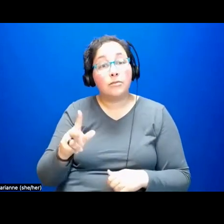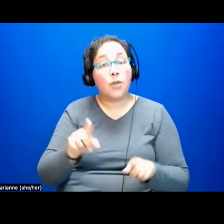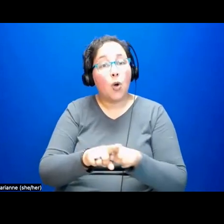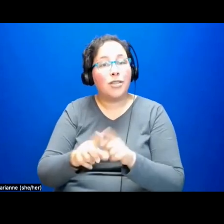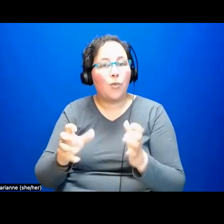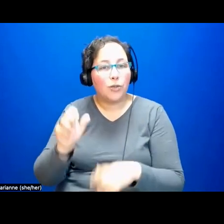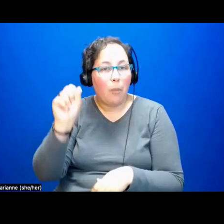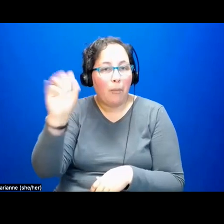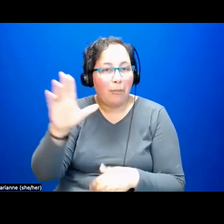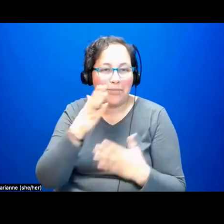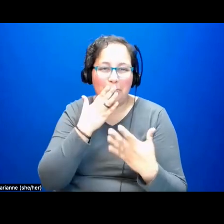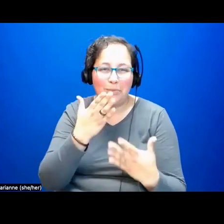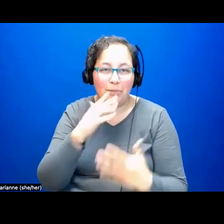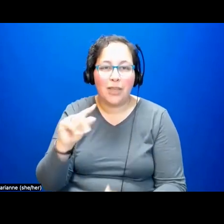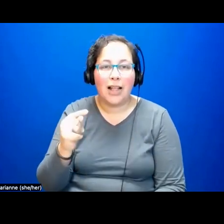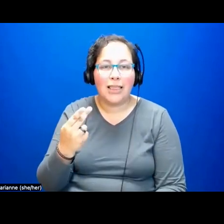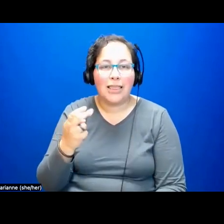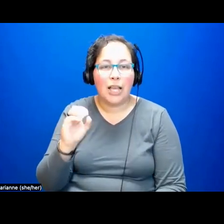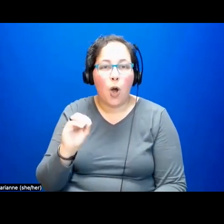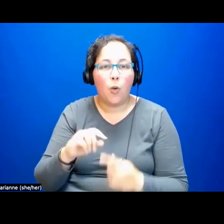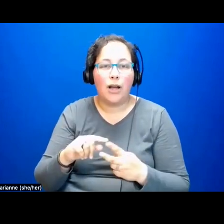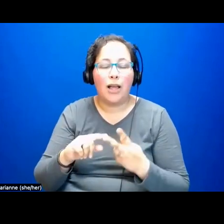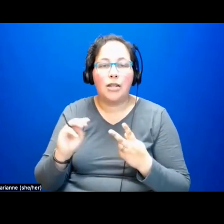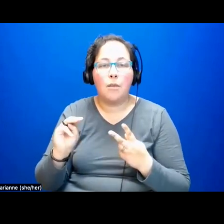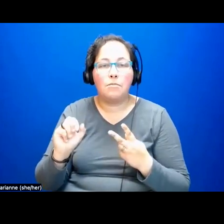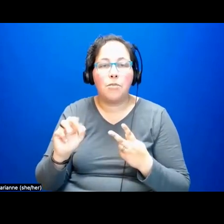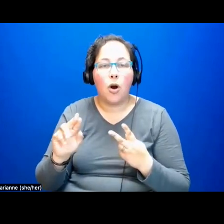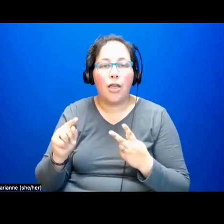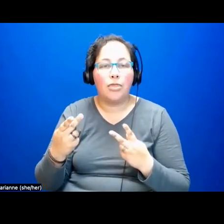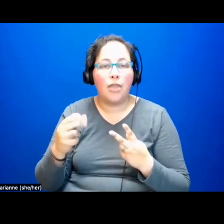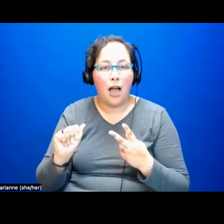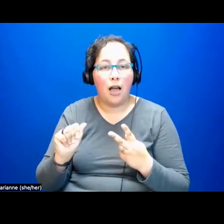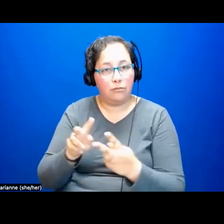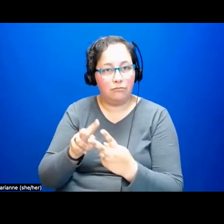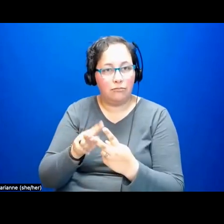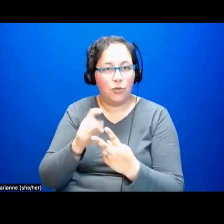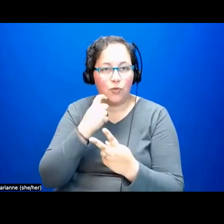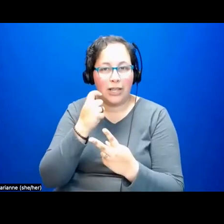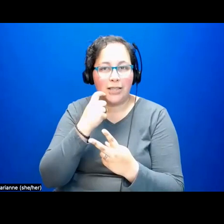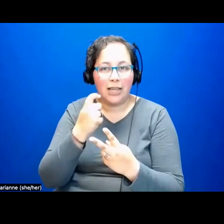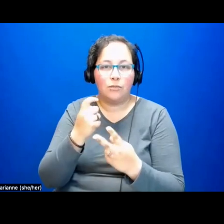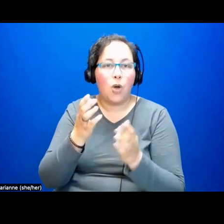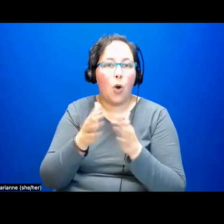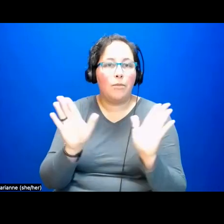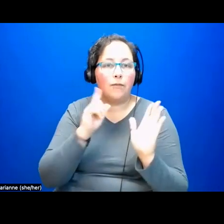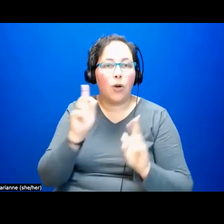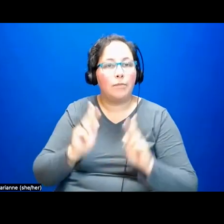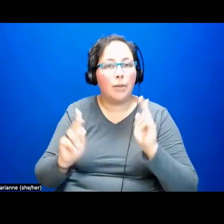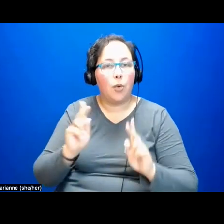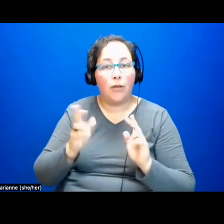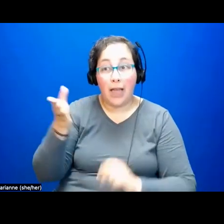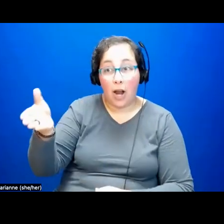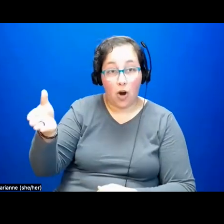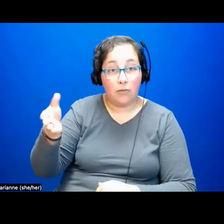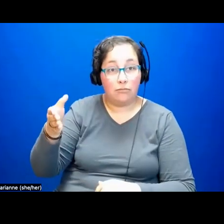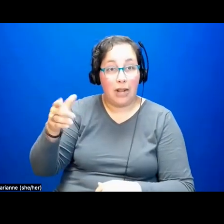shout out to Theo and Martha, who I understand did an opening for the folks who are gathered in person in